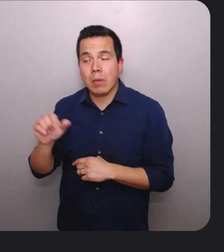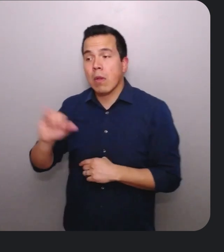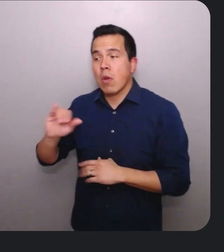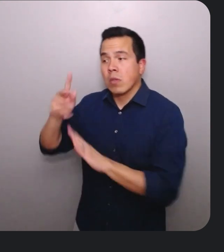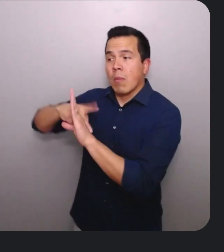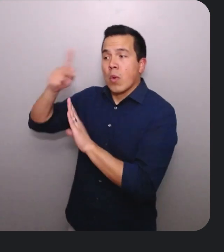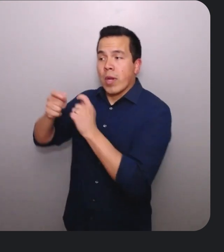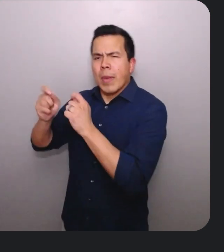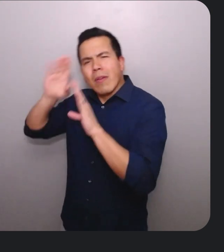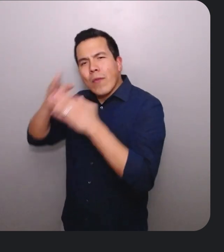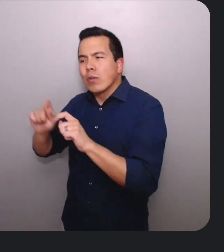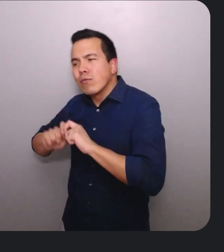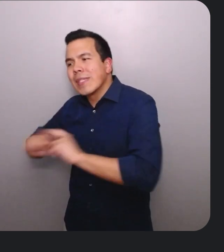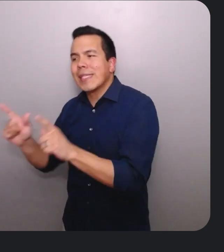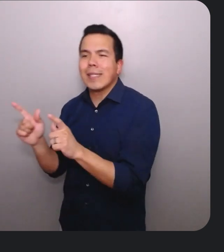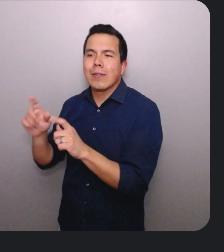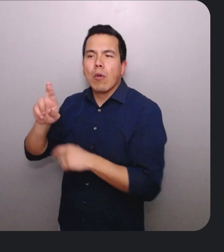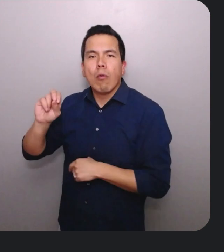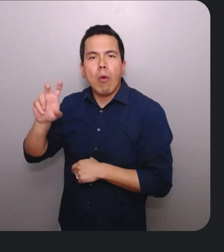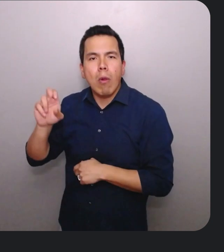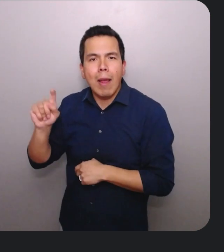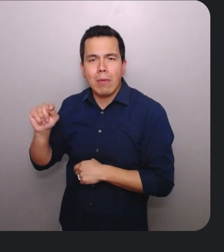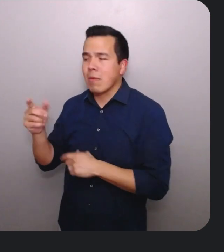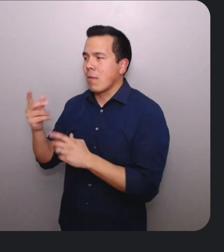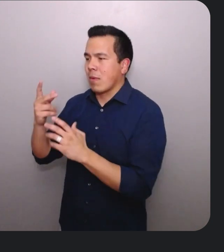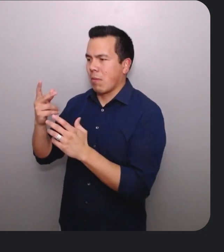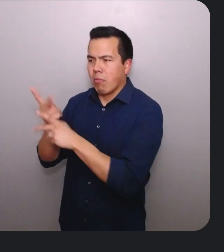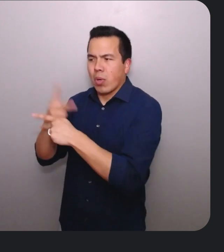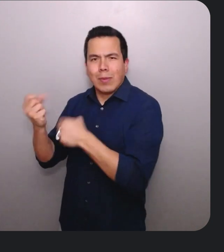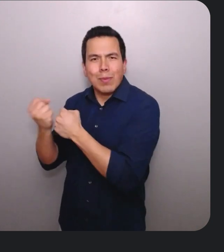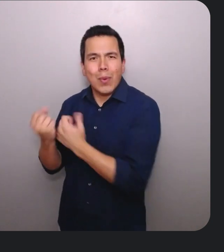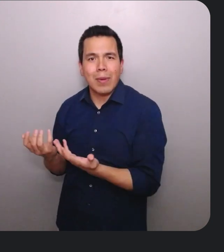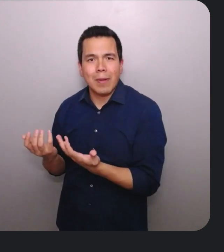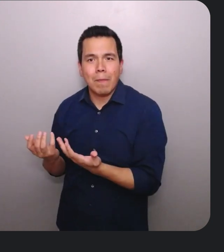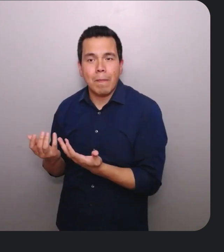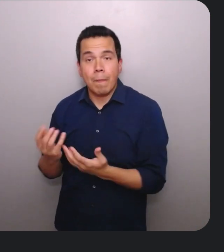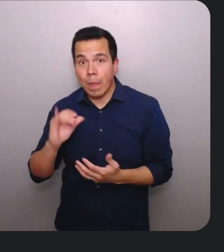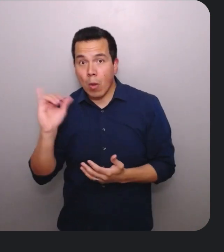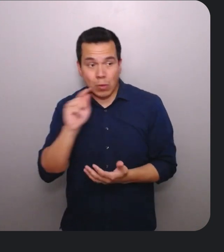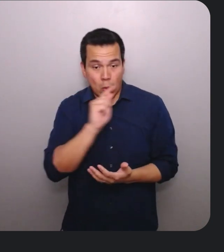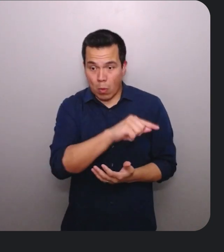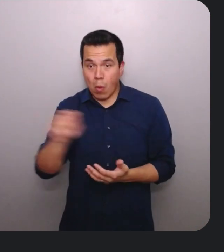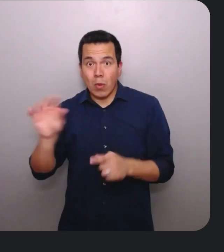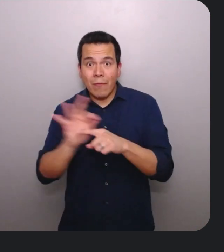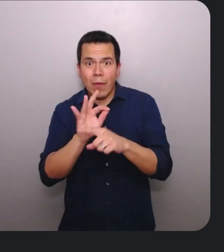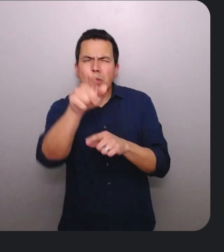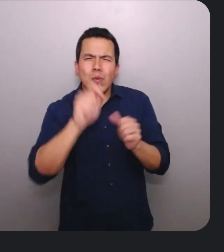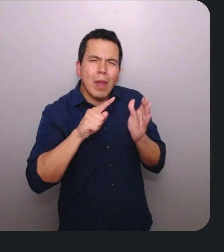program managers working on release, rollout, and product support. You can also audit each of these job functions processes to